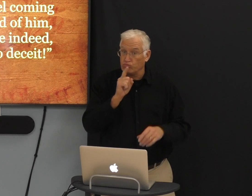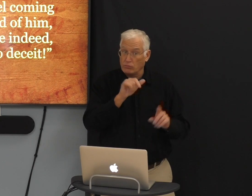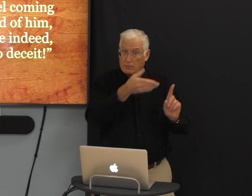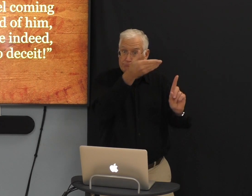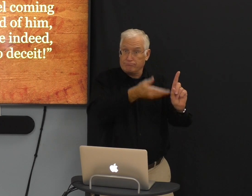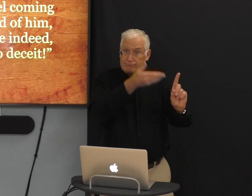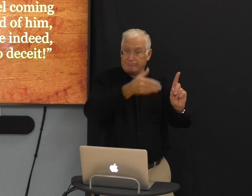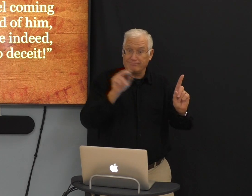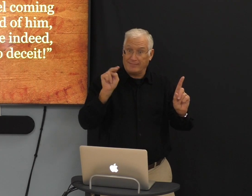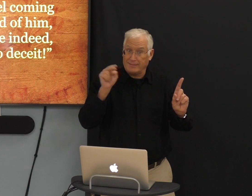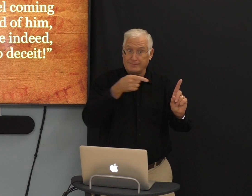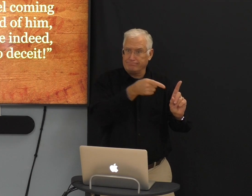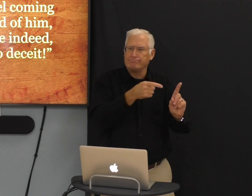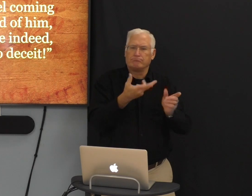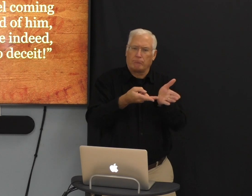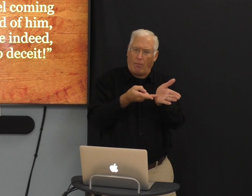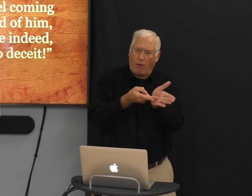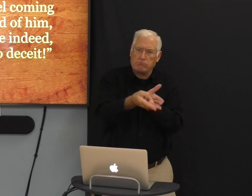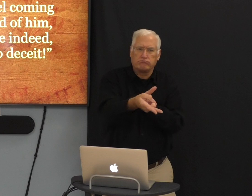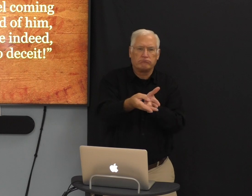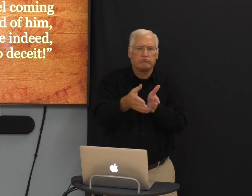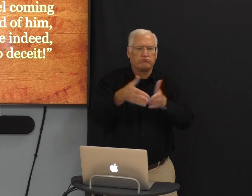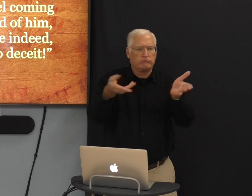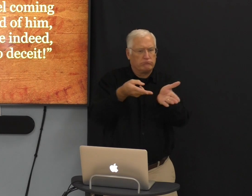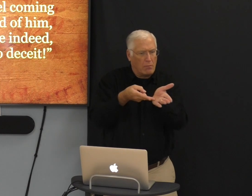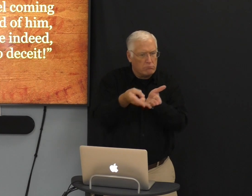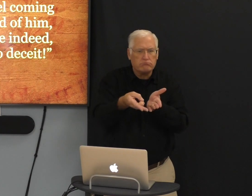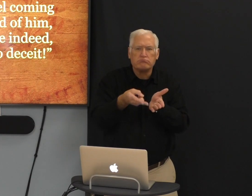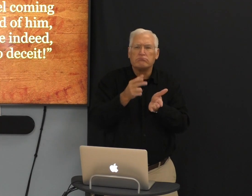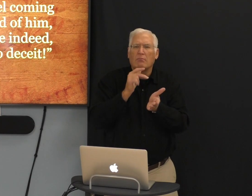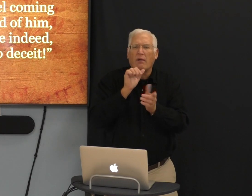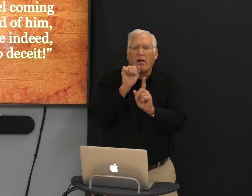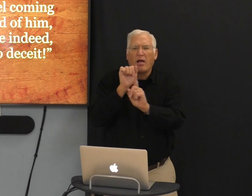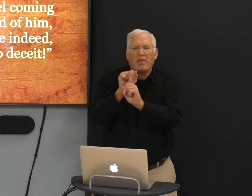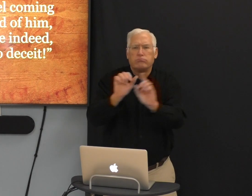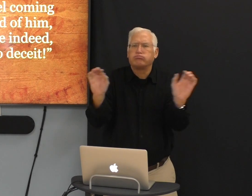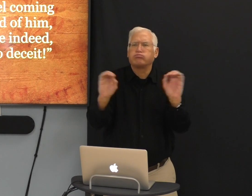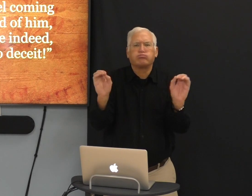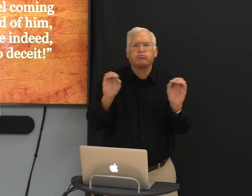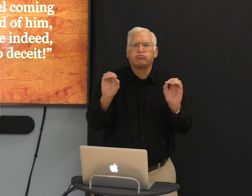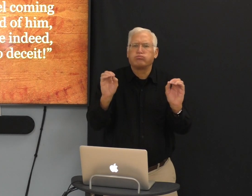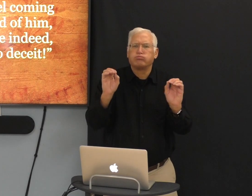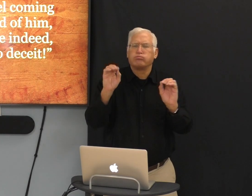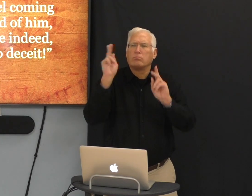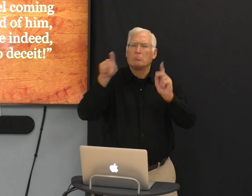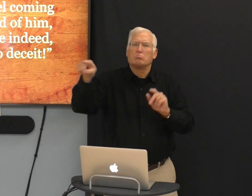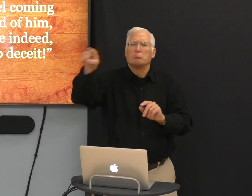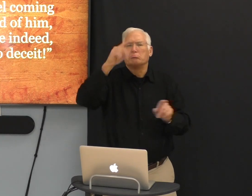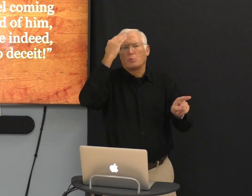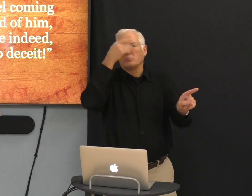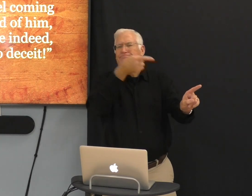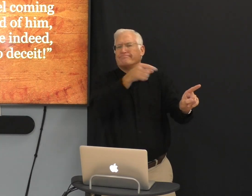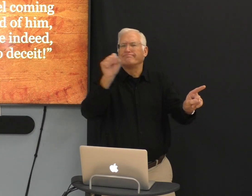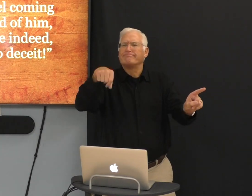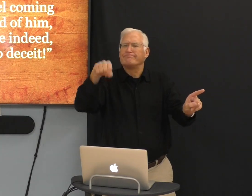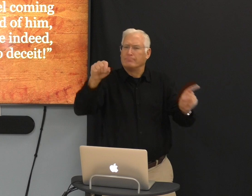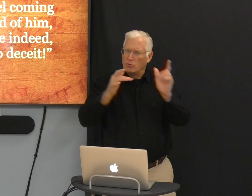And it's true that Nathaniel was a very honest person. People